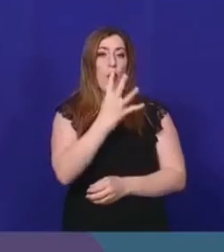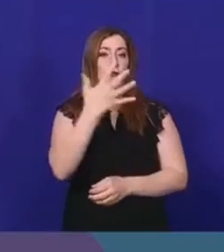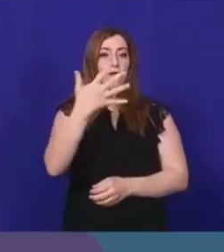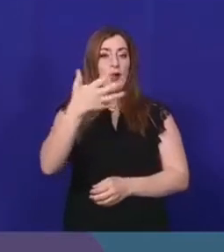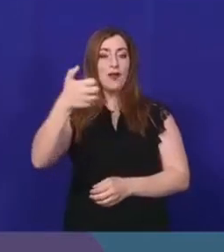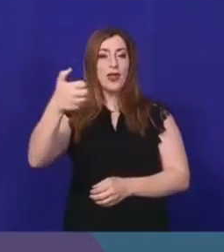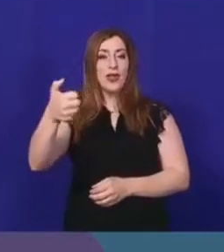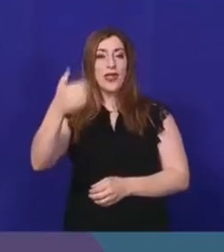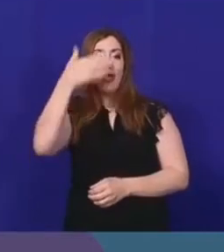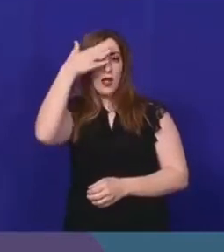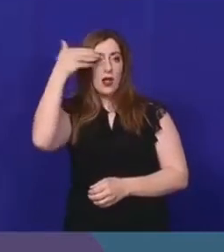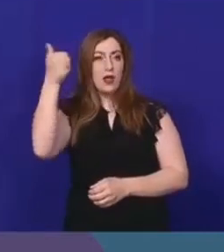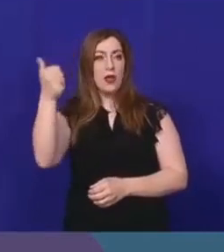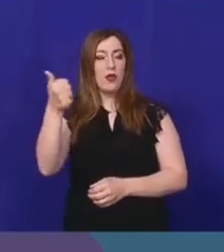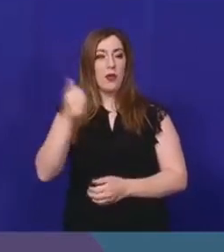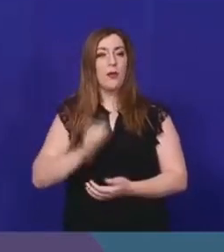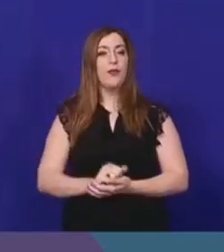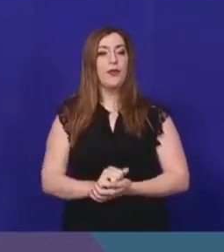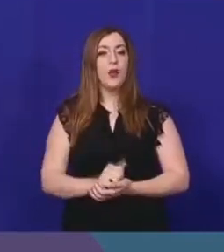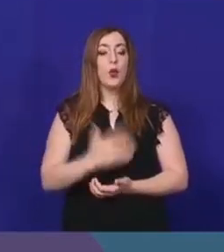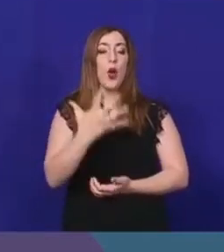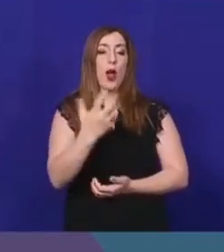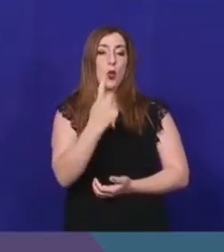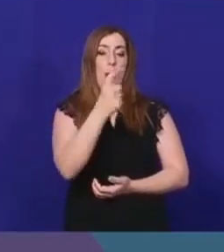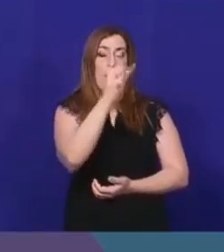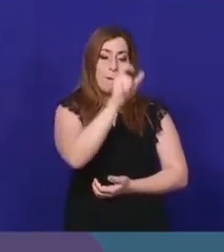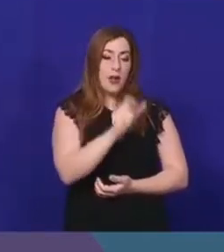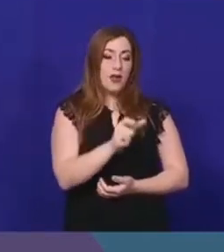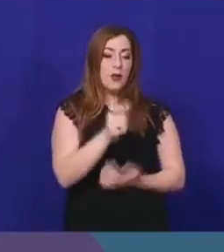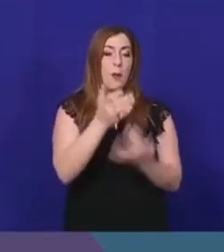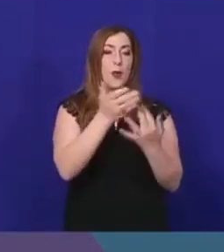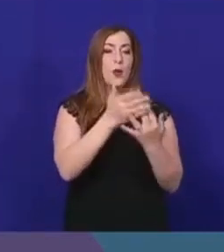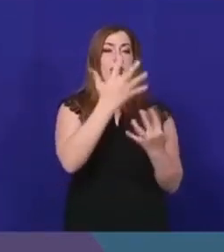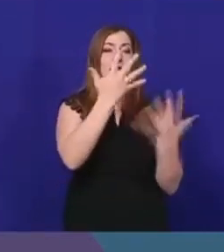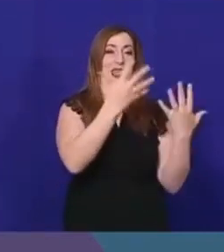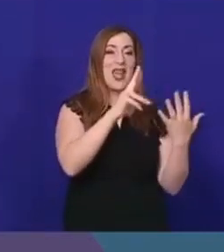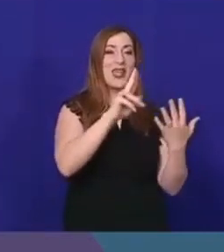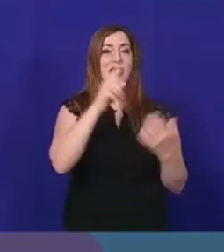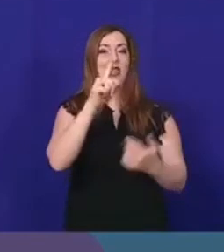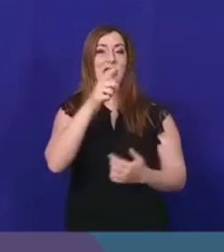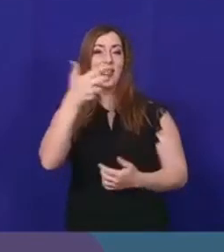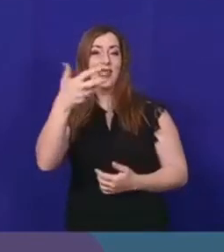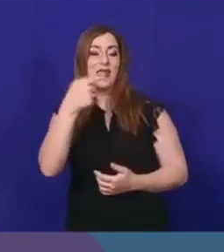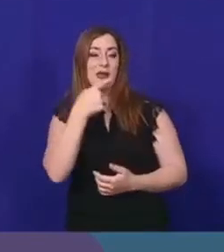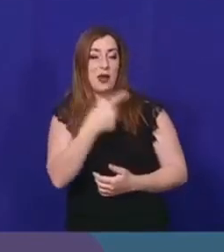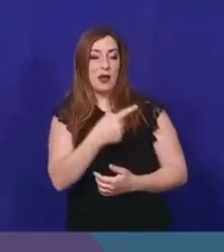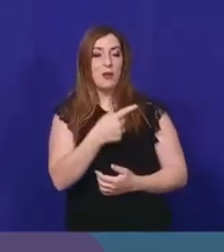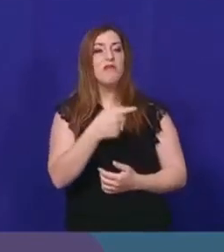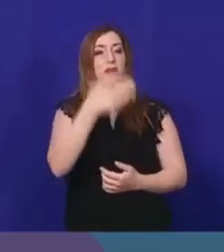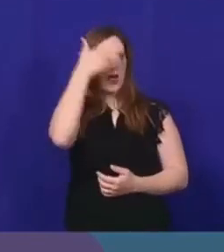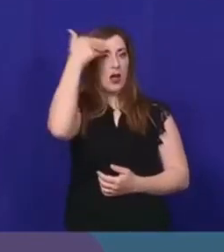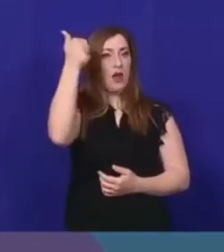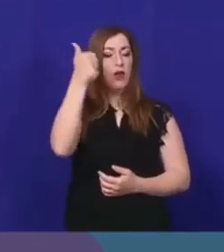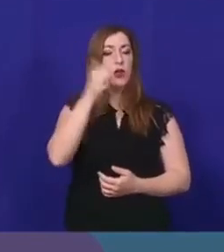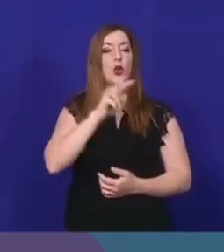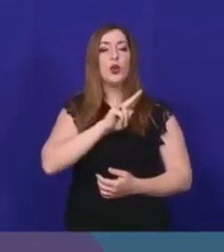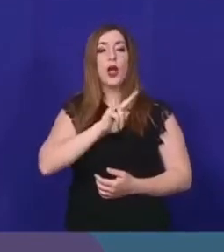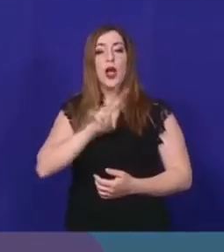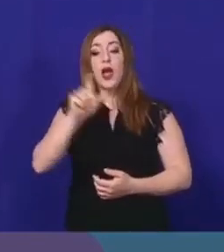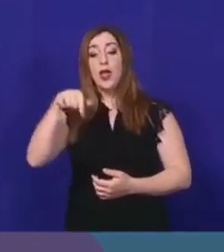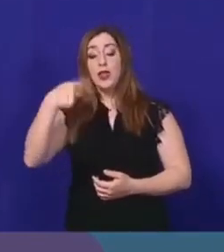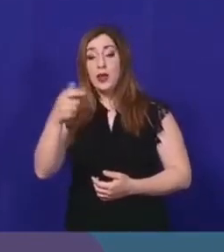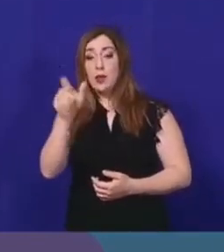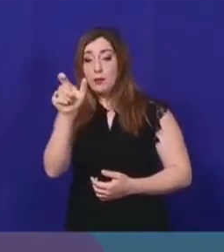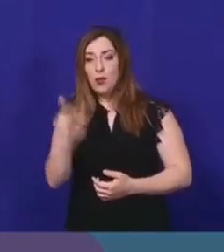who recovered within the age group of 10 to 19 years, and another patient within the age group of 40 to 49 years.